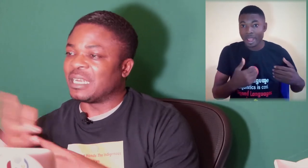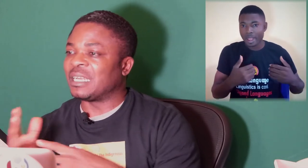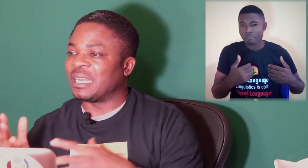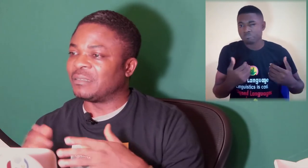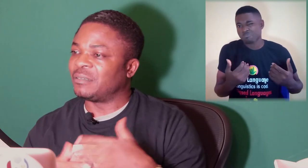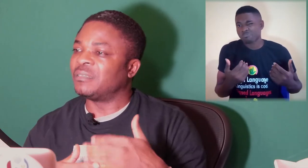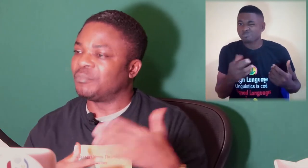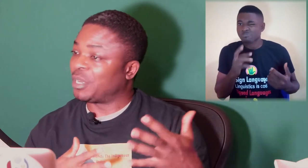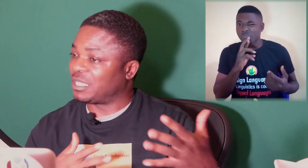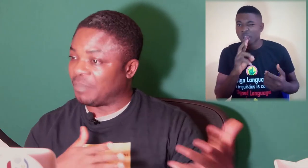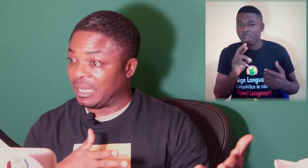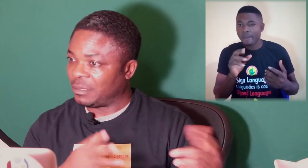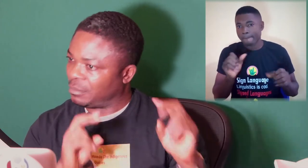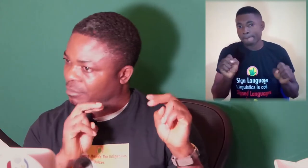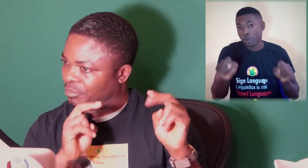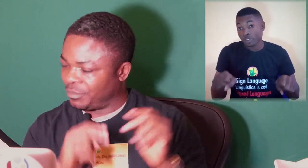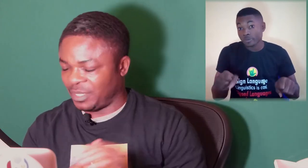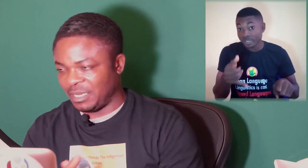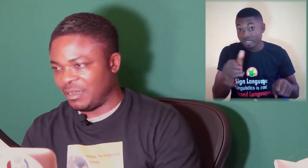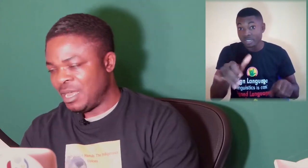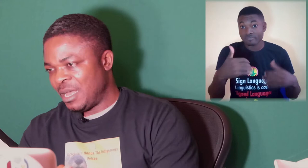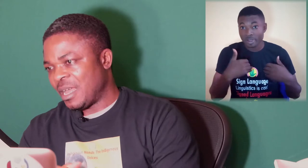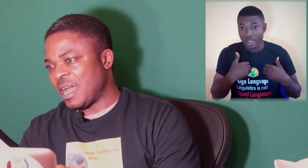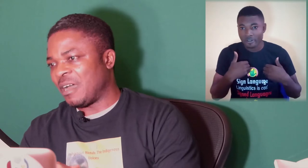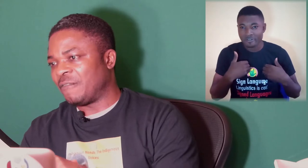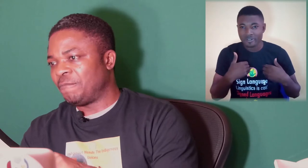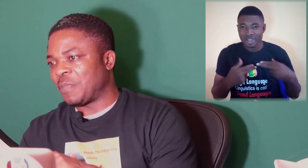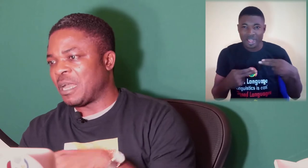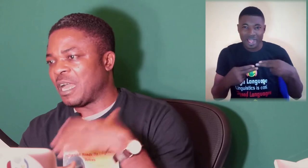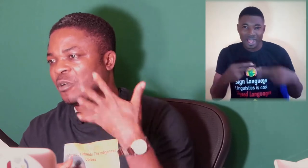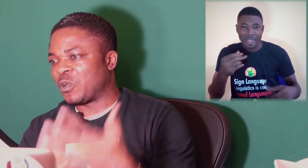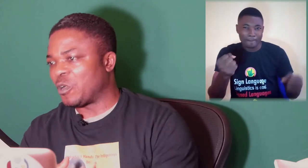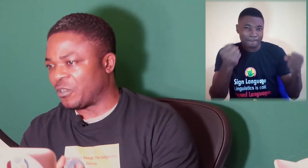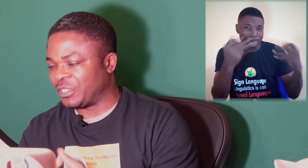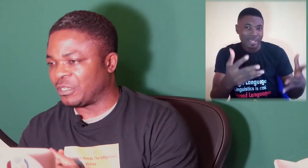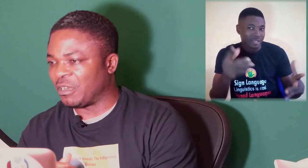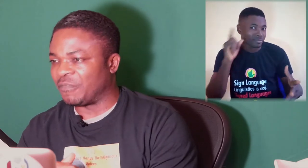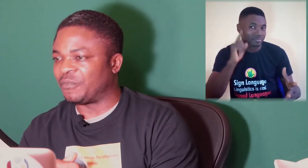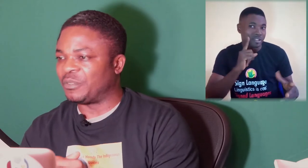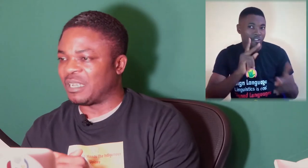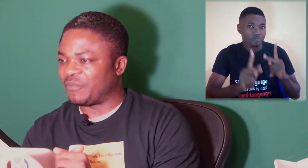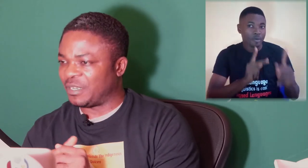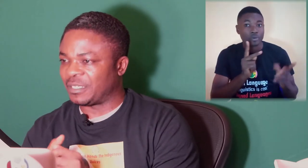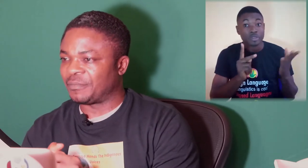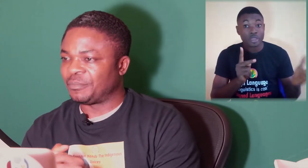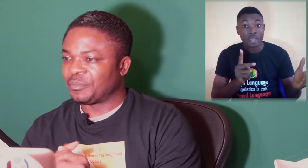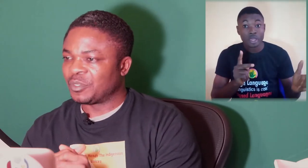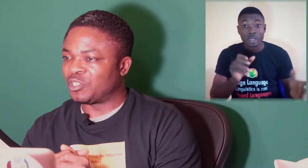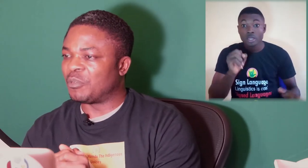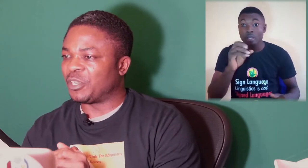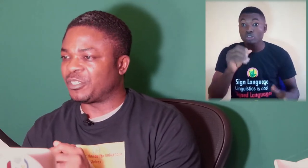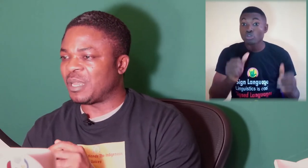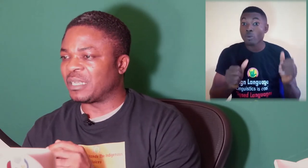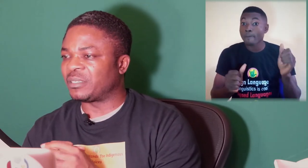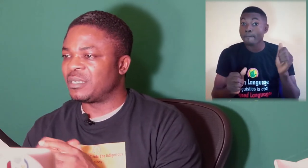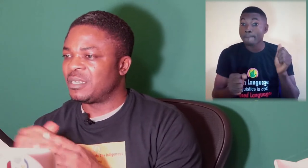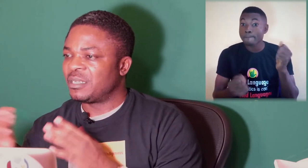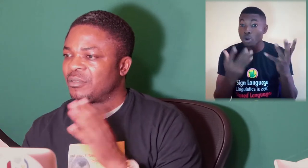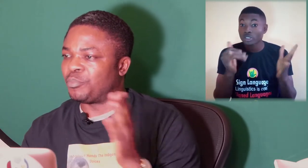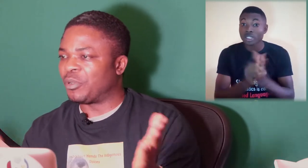and possibly still have a high occurrence of deafness. So much that both